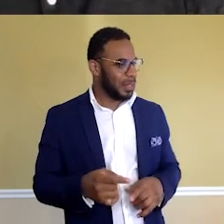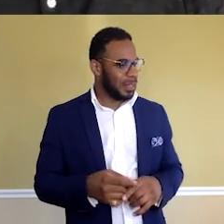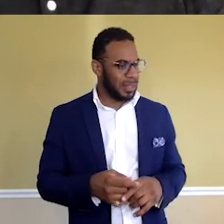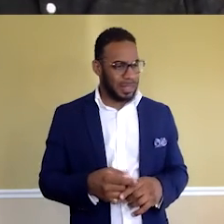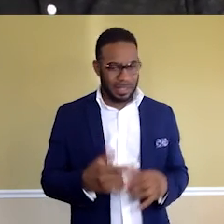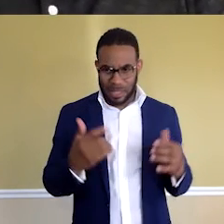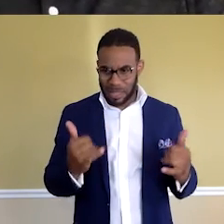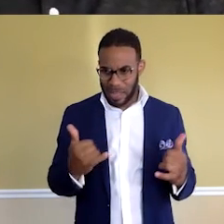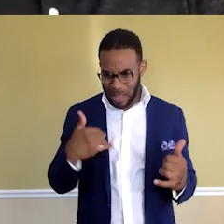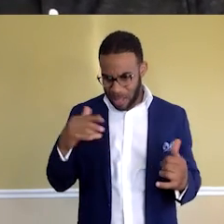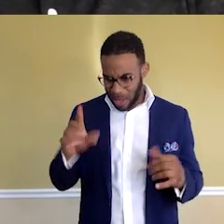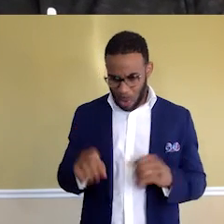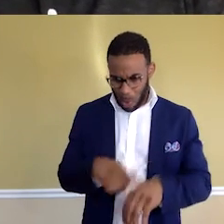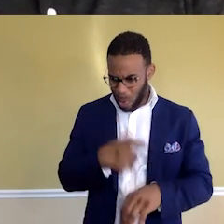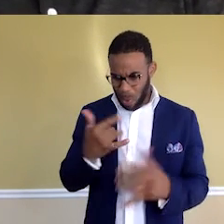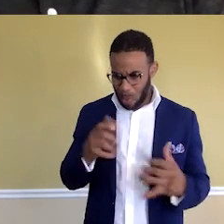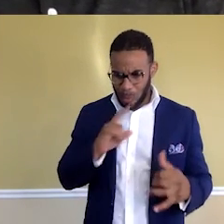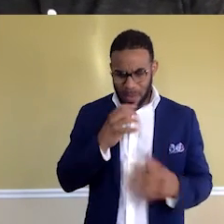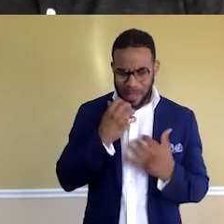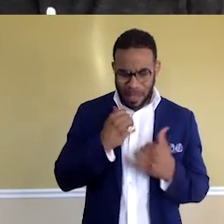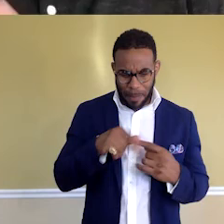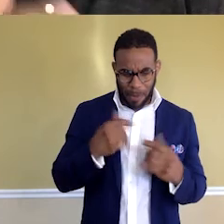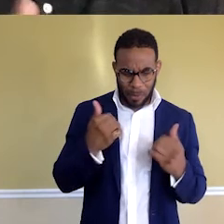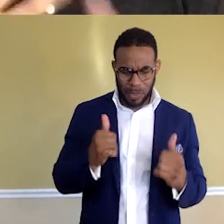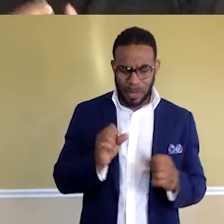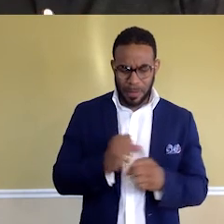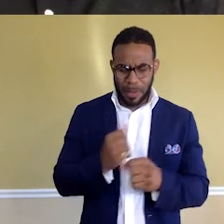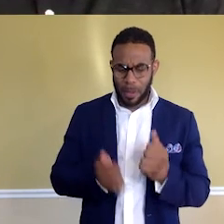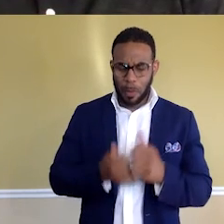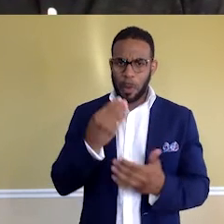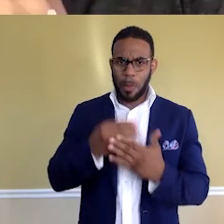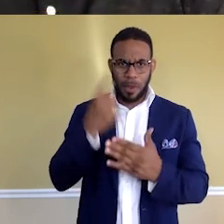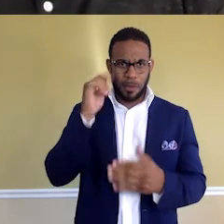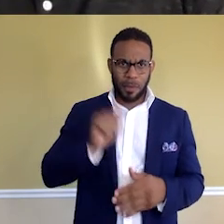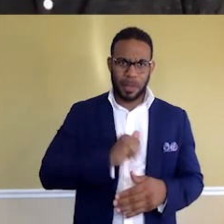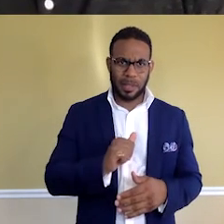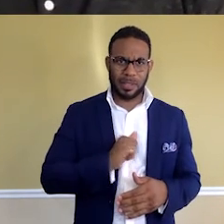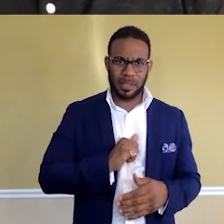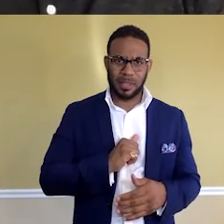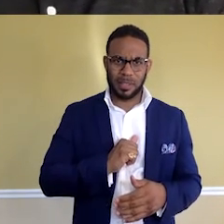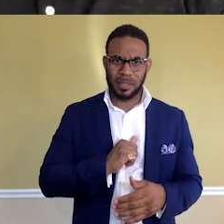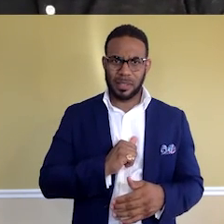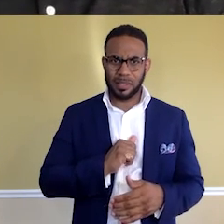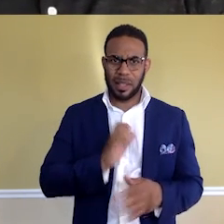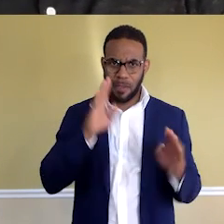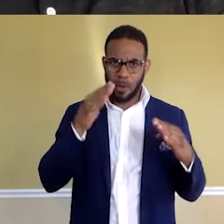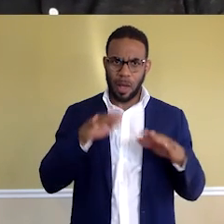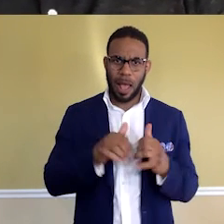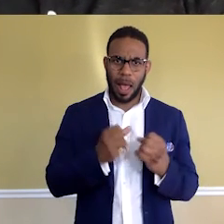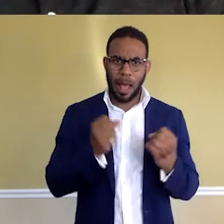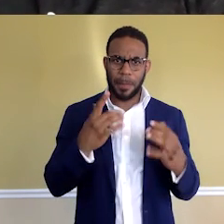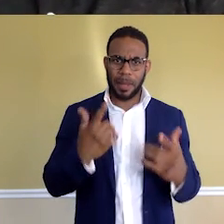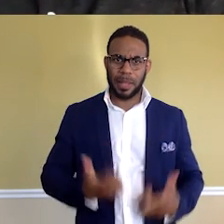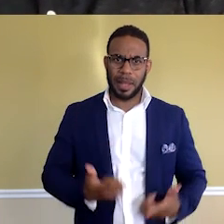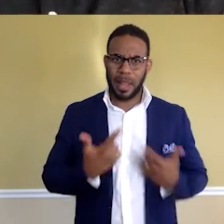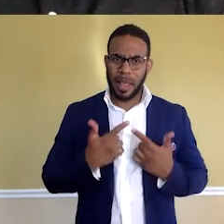now I no longer really care about trying to make the most money for myself. I'm focused on how many lives can I affect.